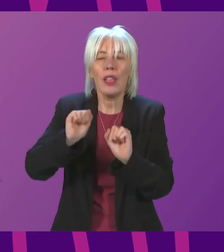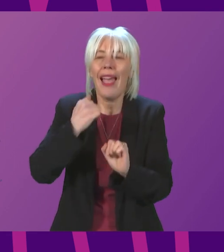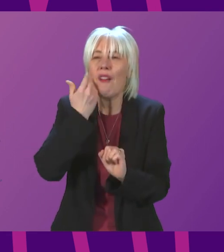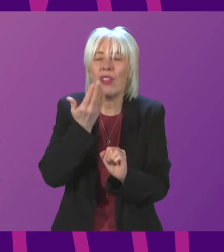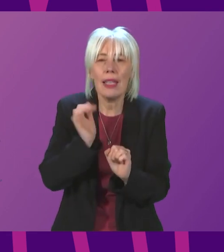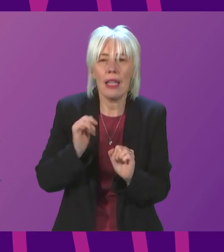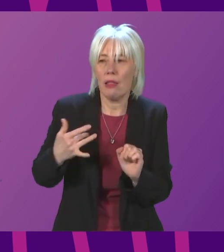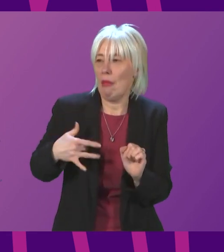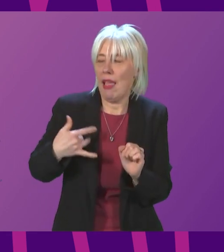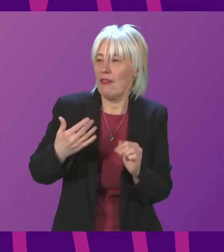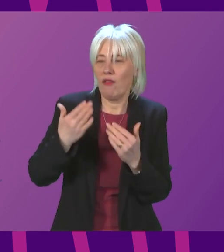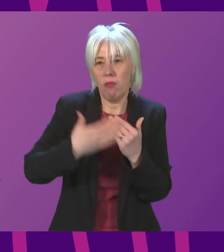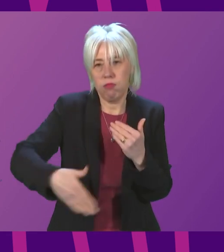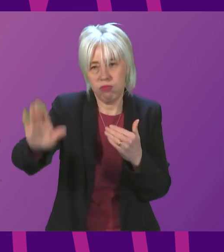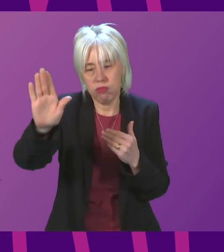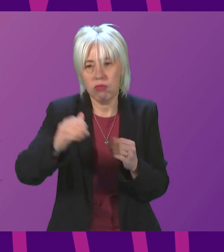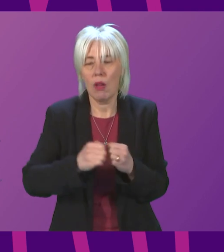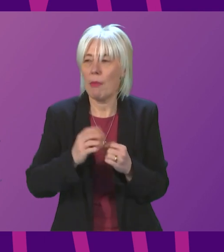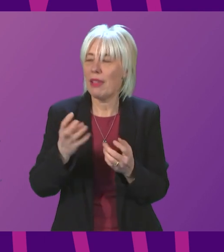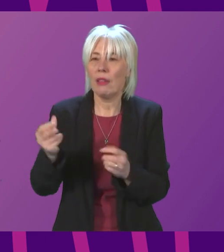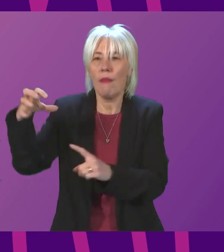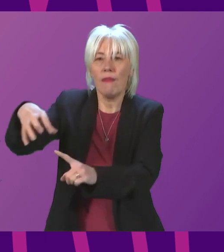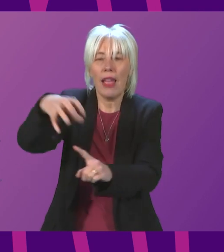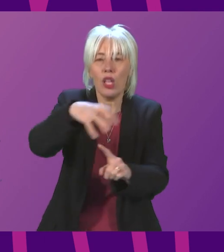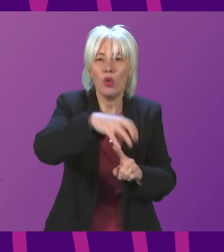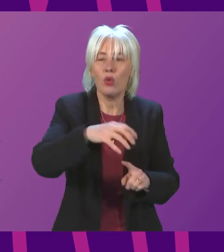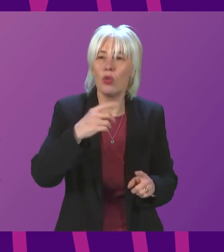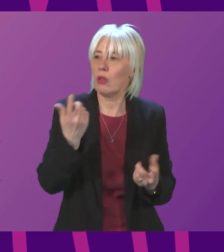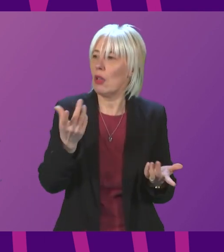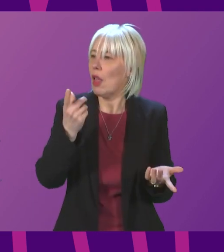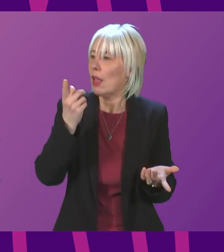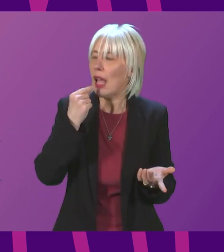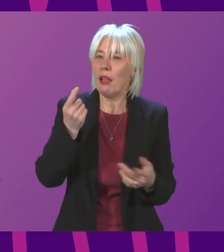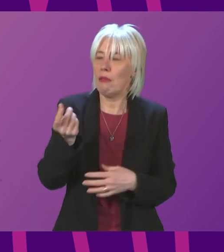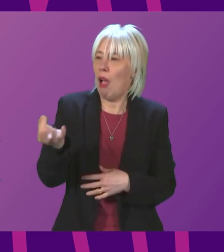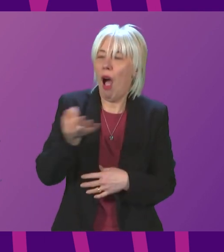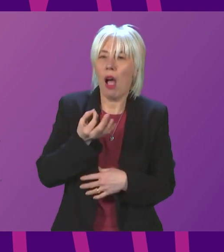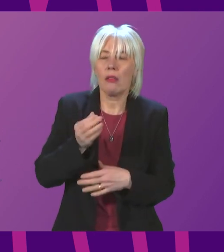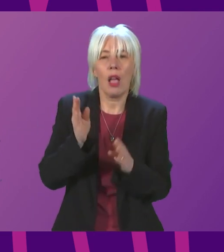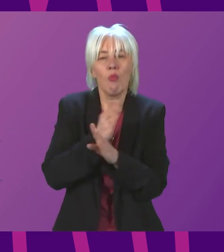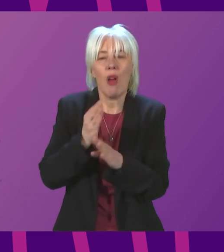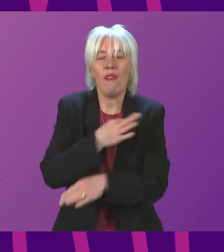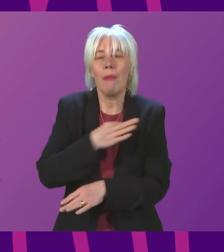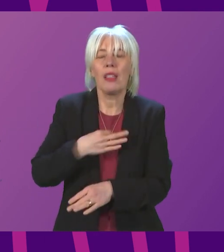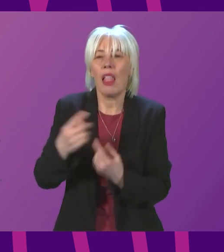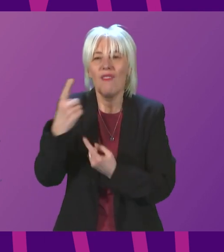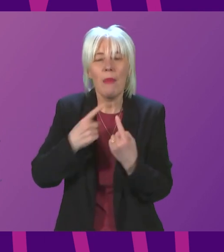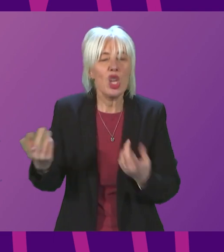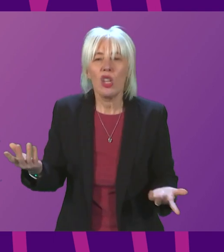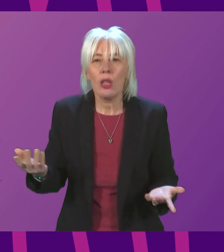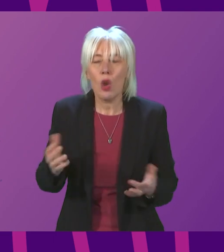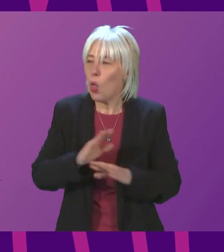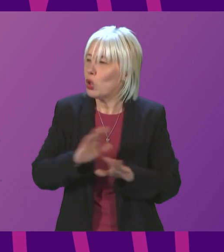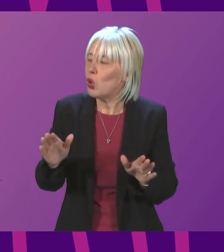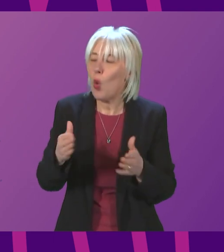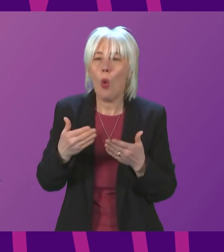indefinitely. From now on, venues will have carte blanche to ask for private medical information without a public